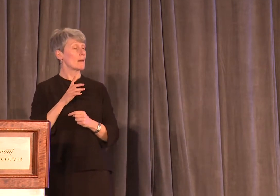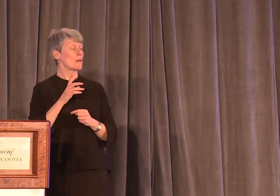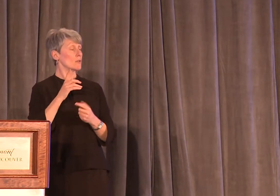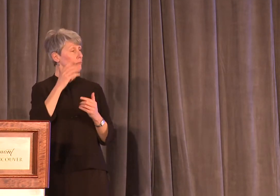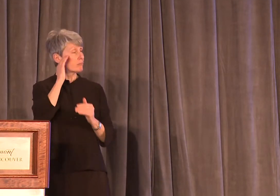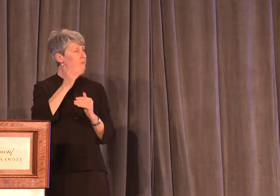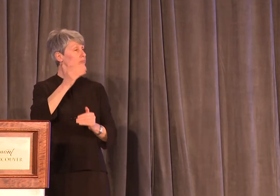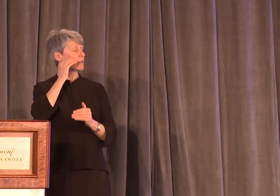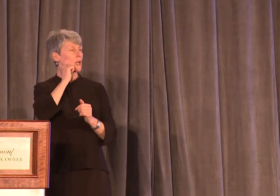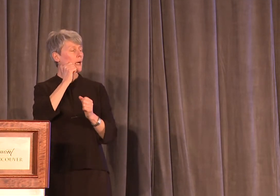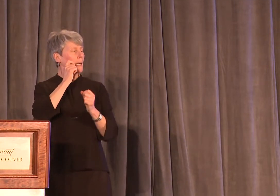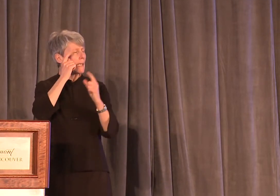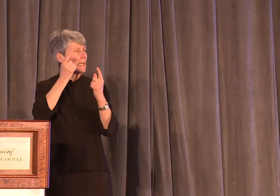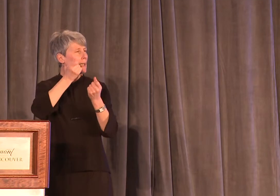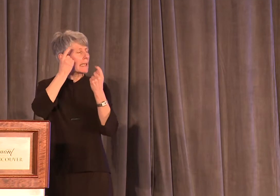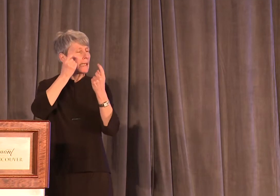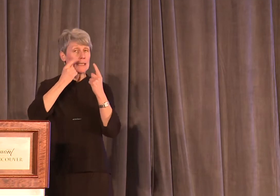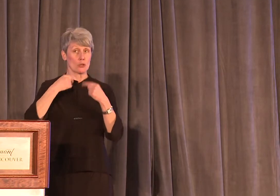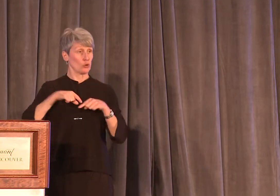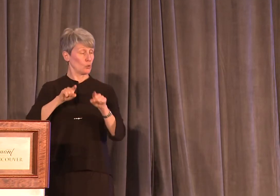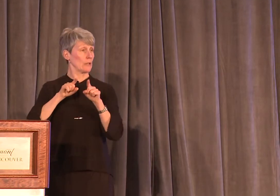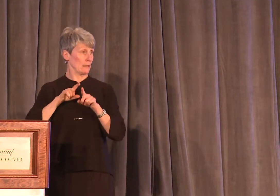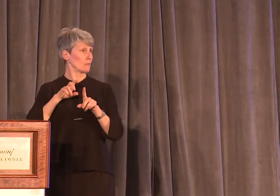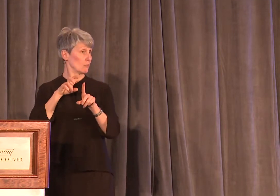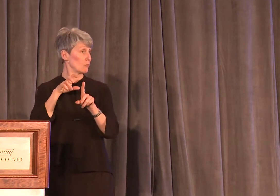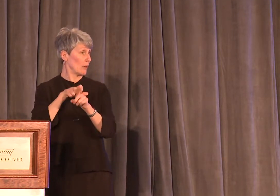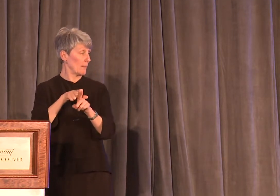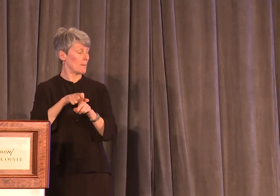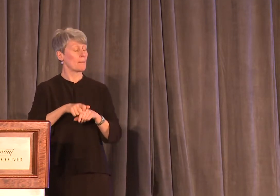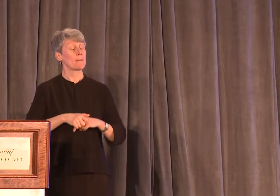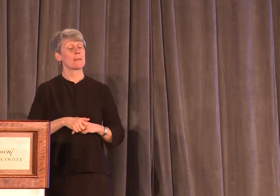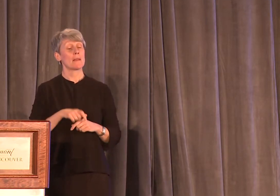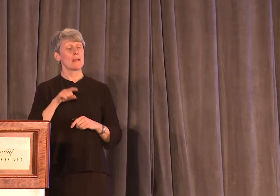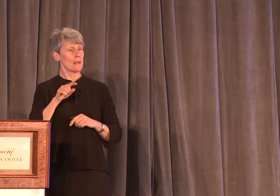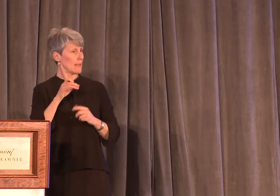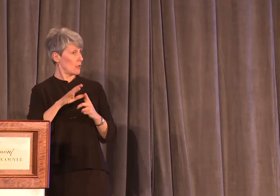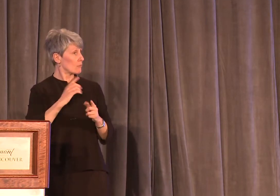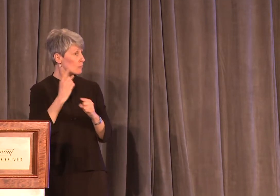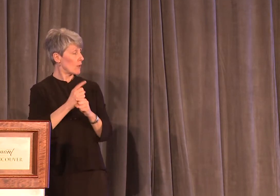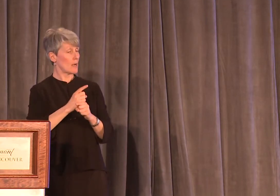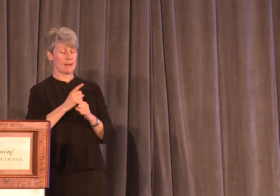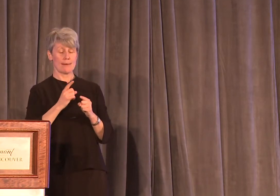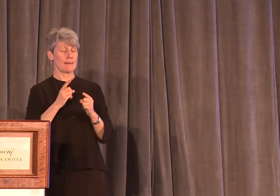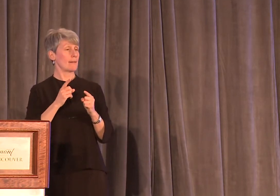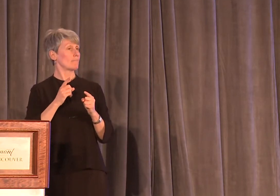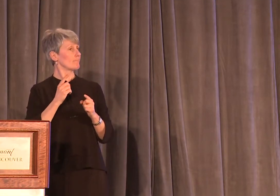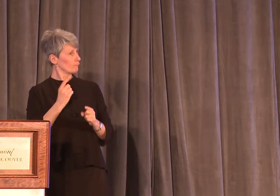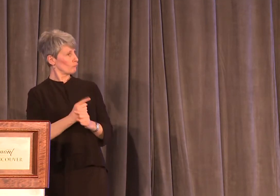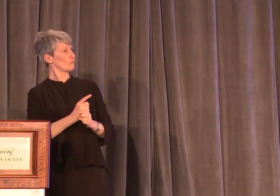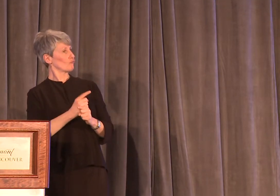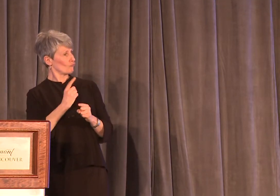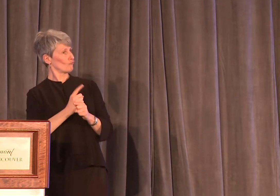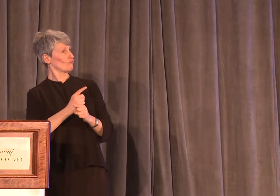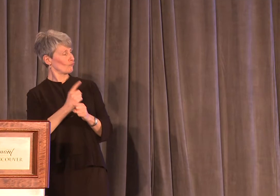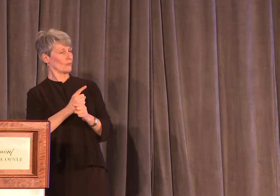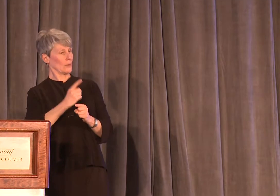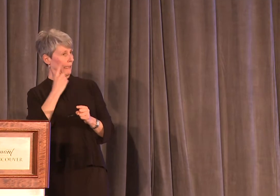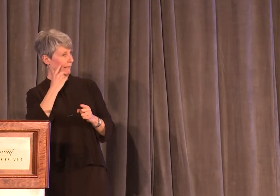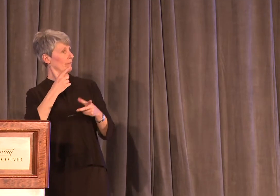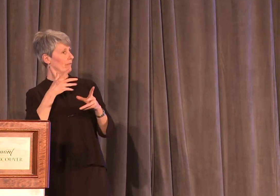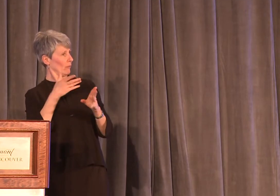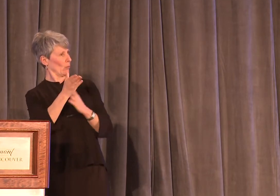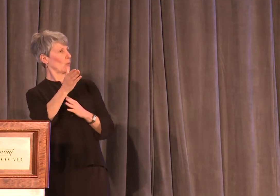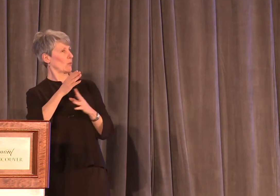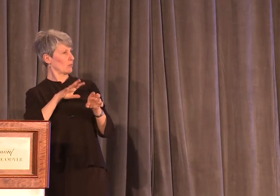and out of consciousness during the incident. Taylor theoretically did everything next that a, quote, real victim of sexual assault does.